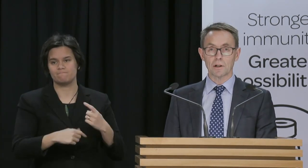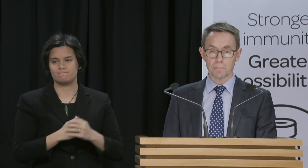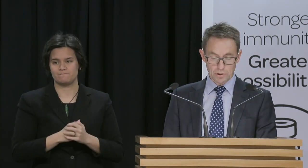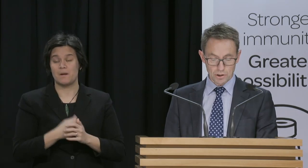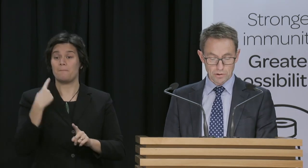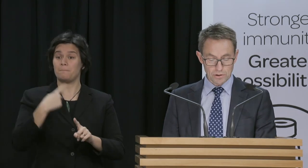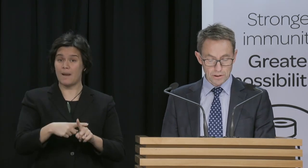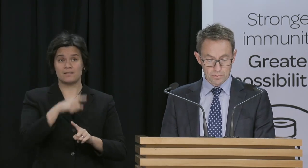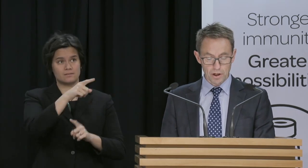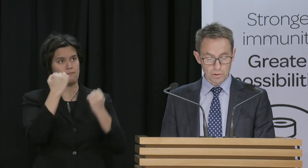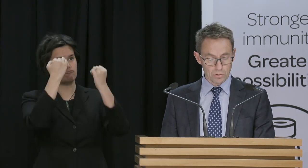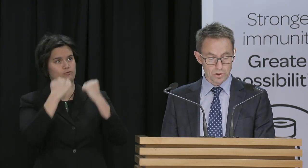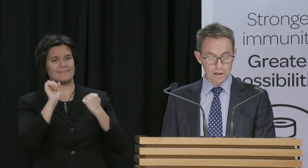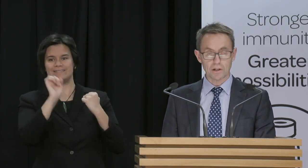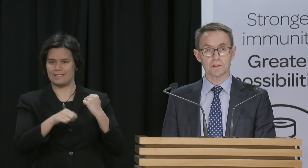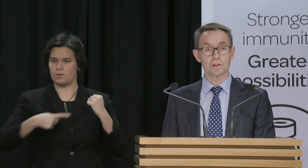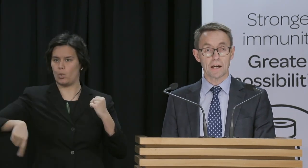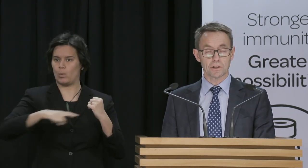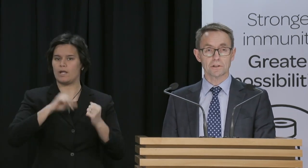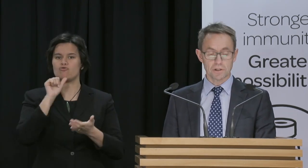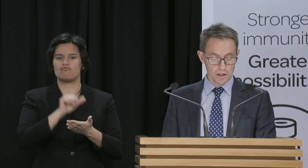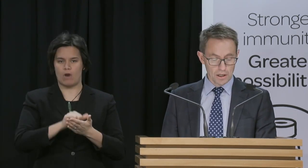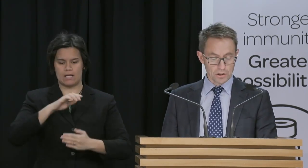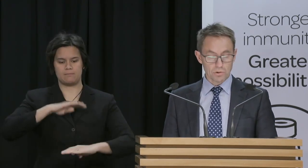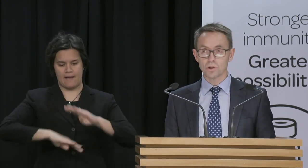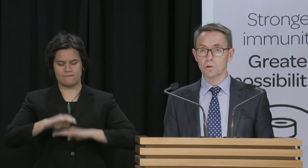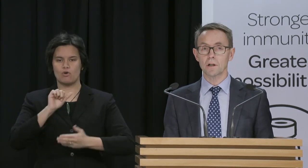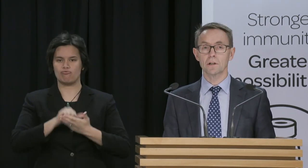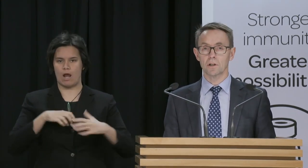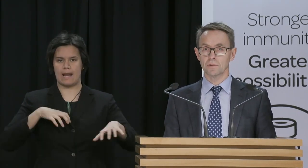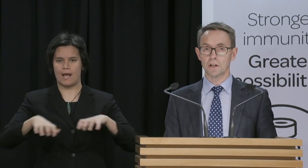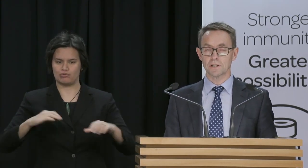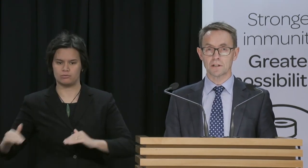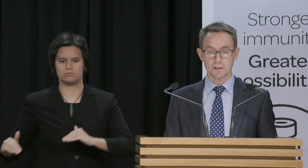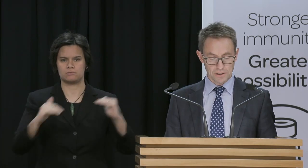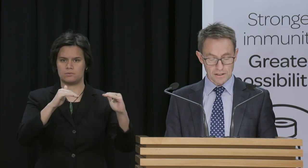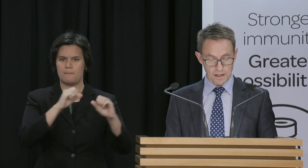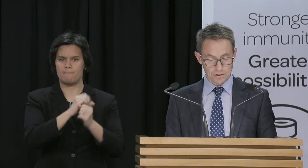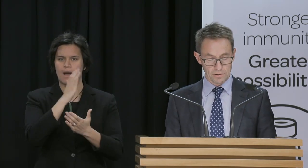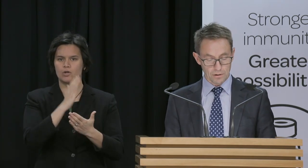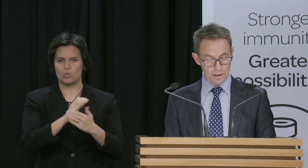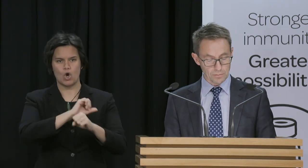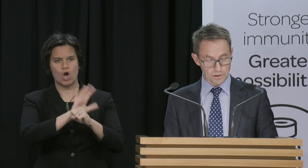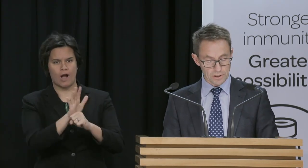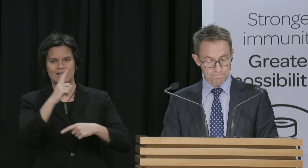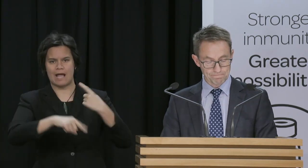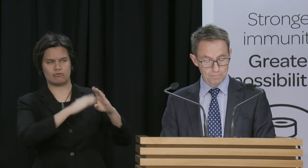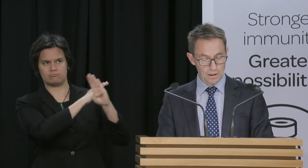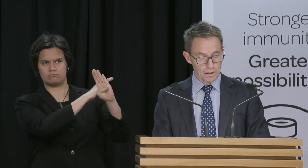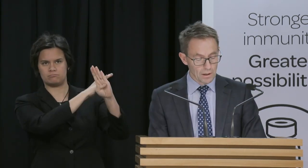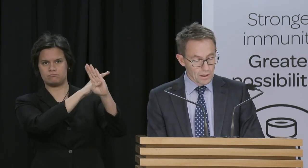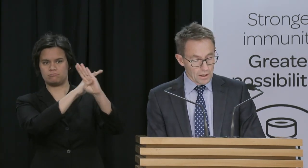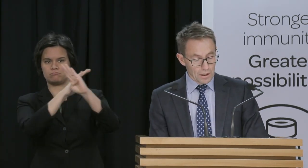taking the right approach here in New Zealand with our precautionary actions to ensure COVID-19 stays out of our community.